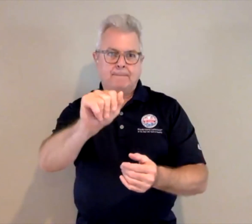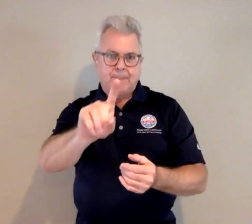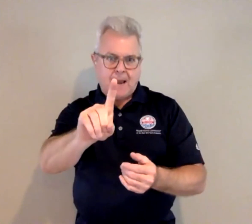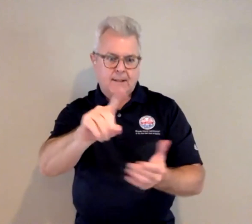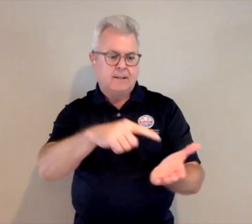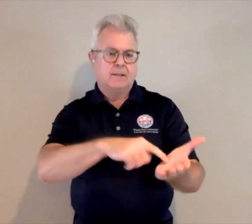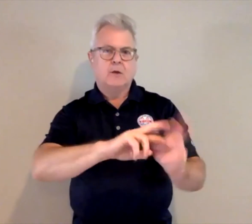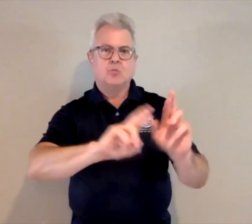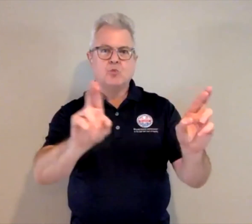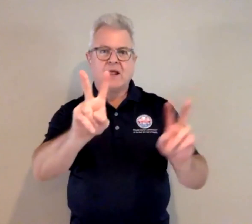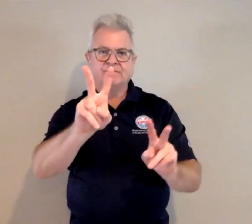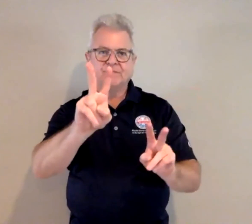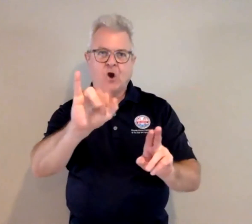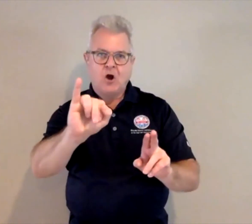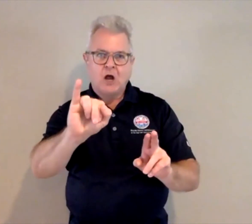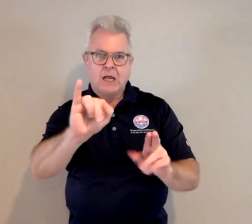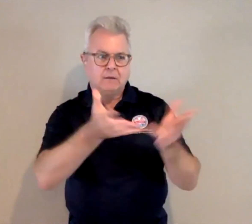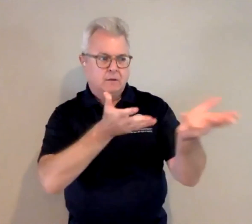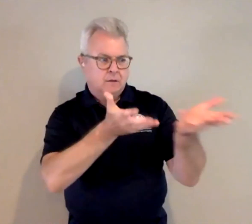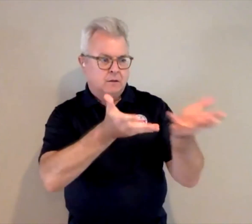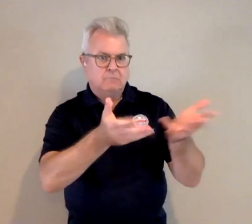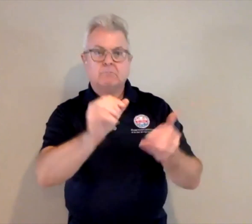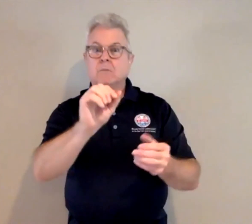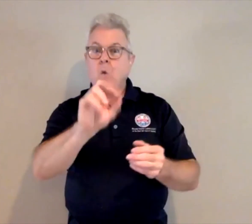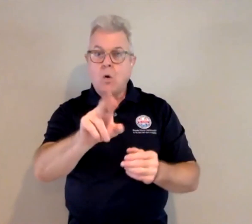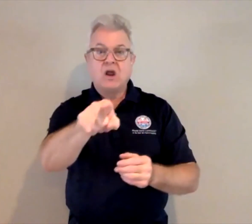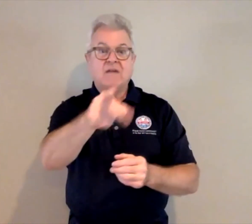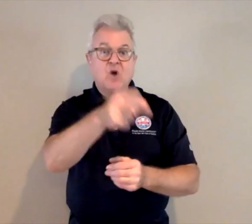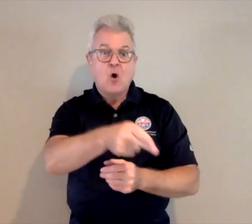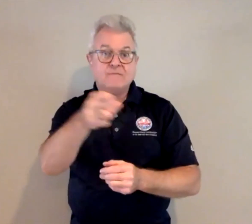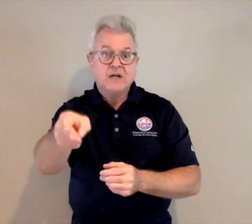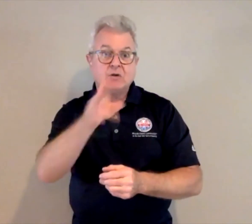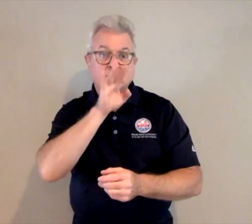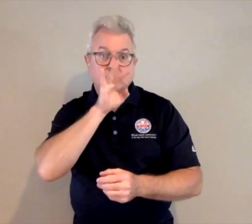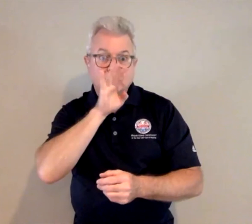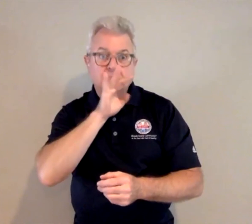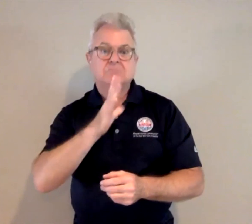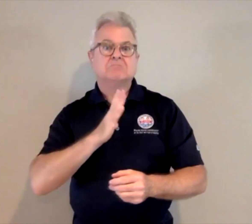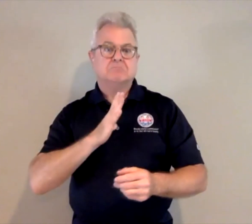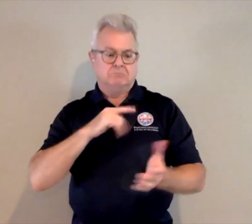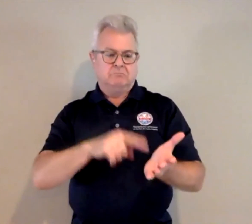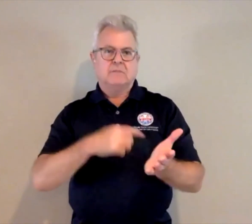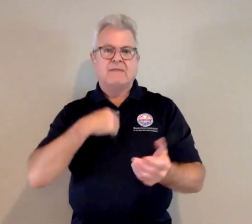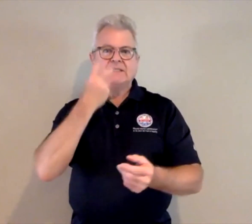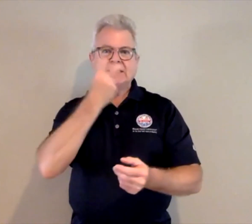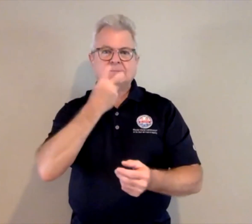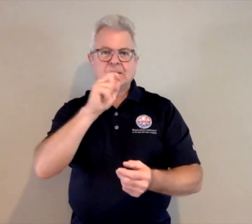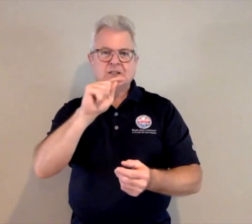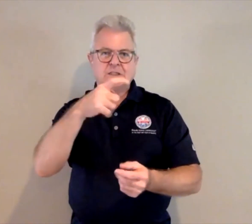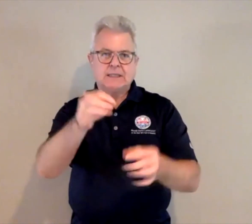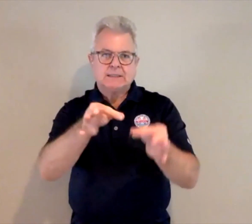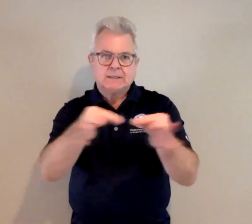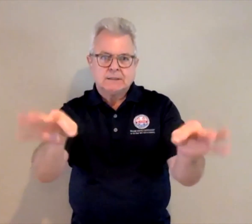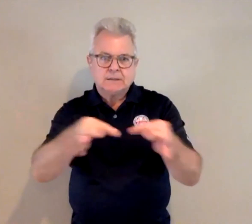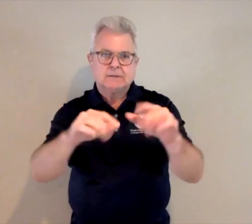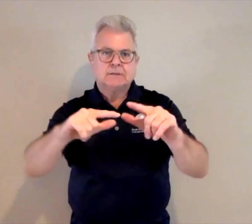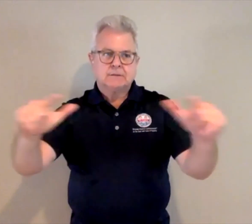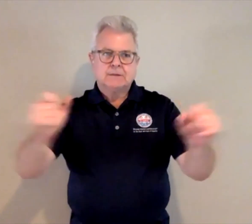need to bring an iPad for communication for VRI, or if the person's hard of hearing, perhaps have